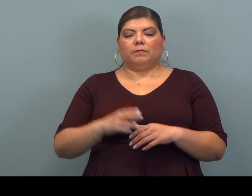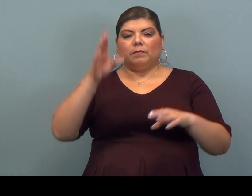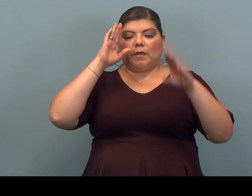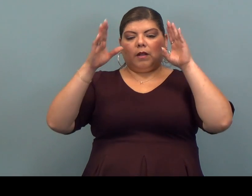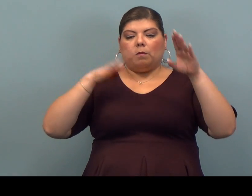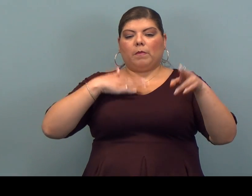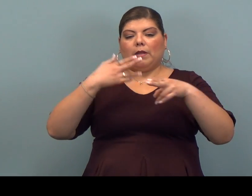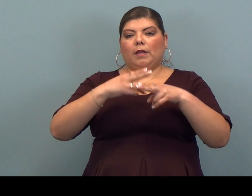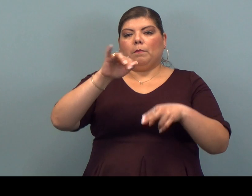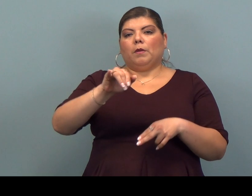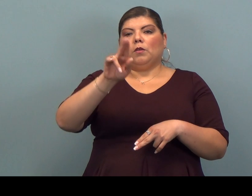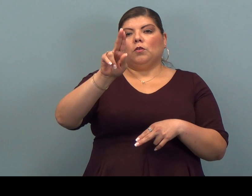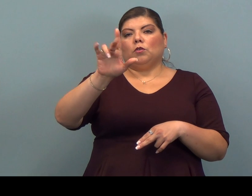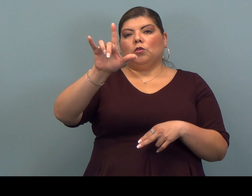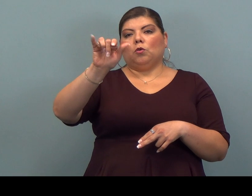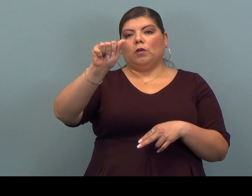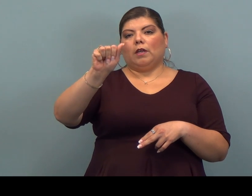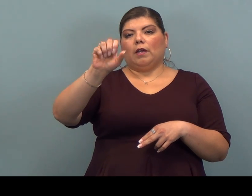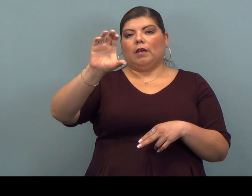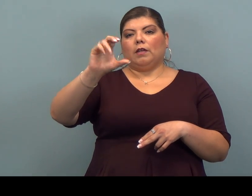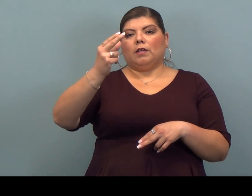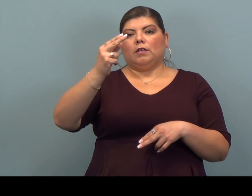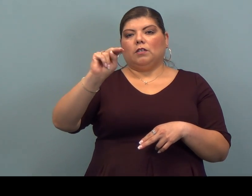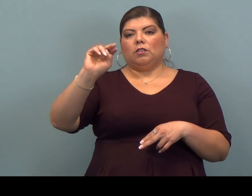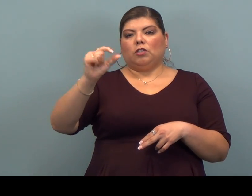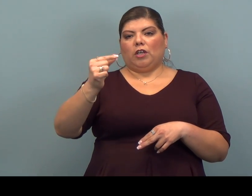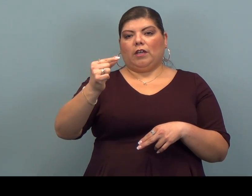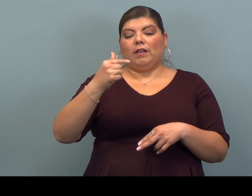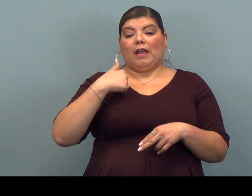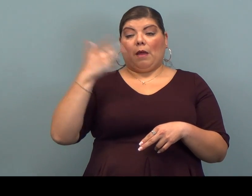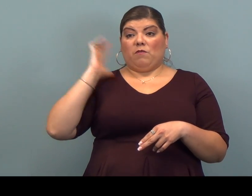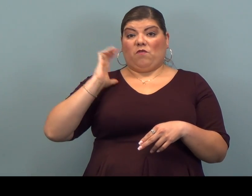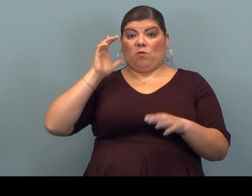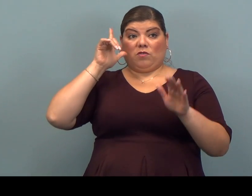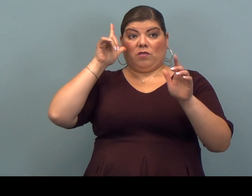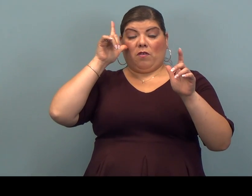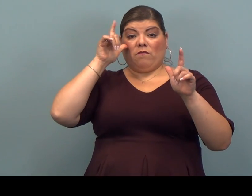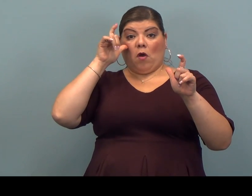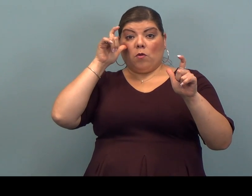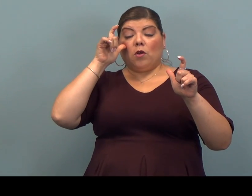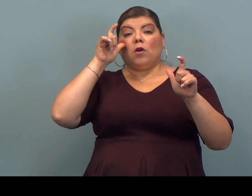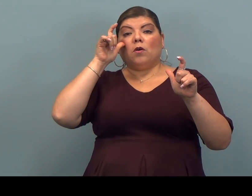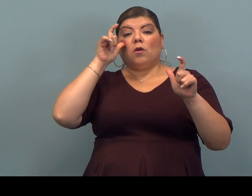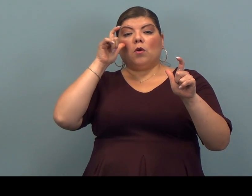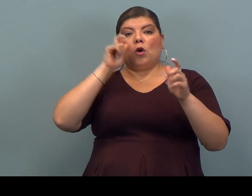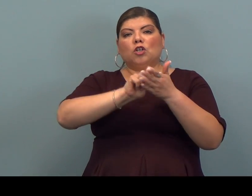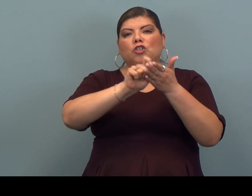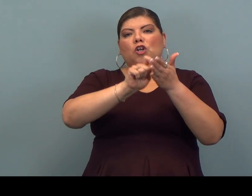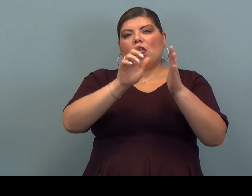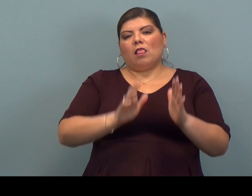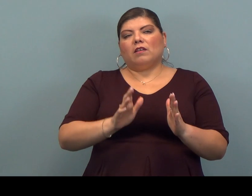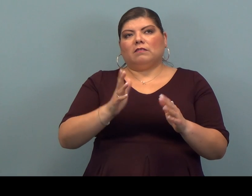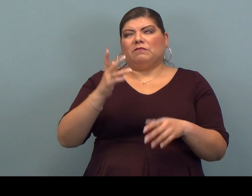Hi, my name is Julia Chang and I was a photojournalist for about 16 years